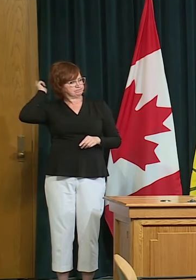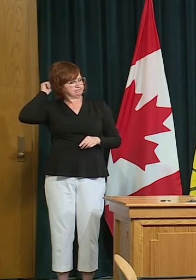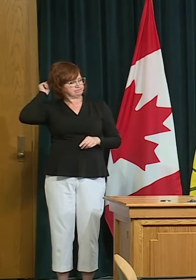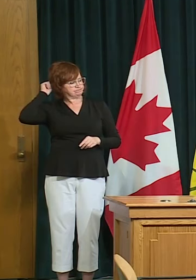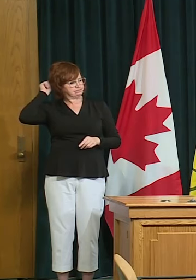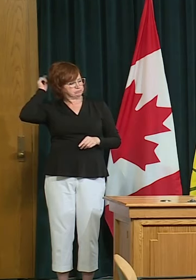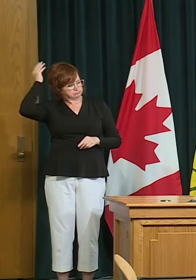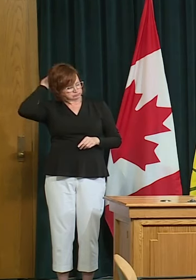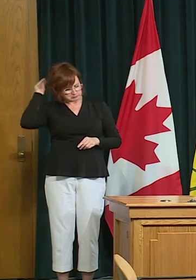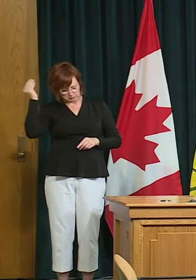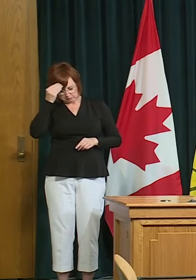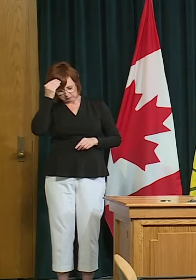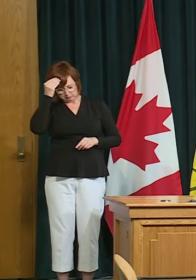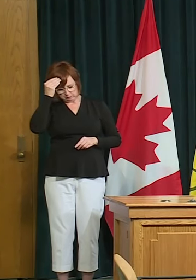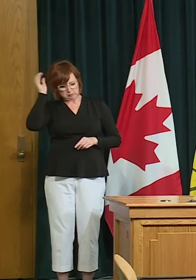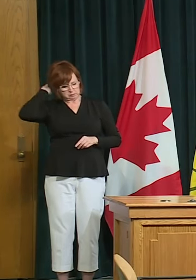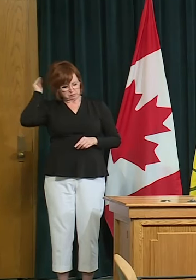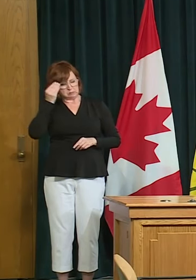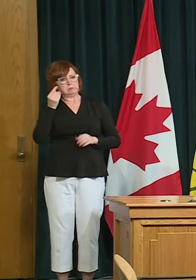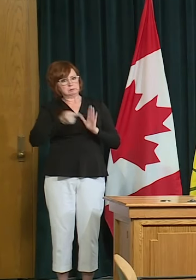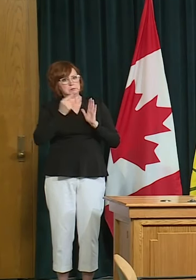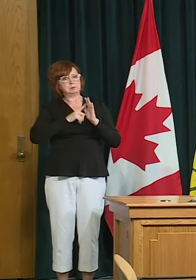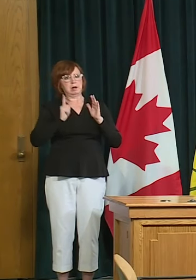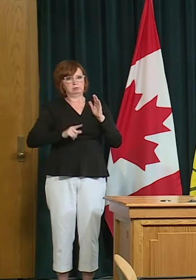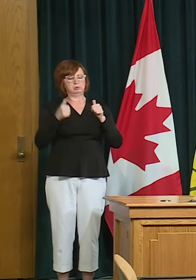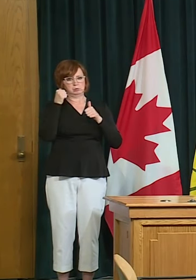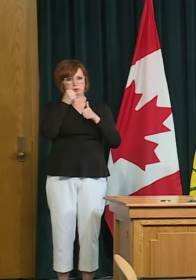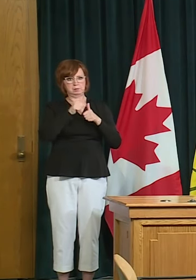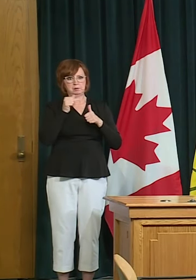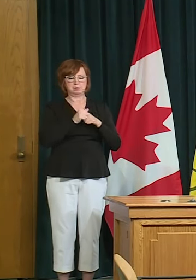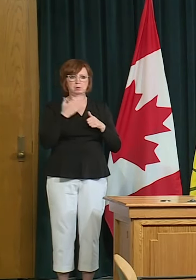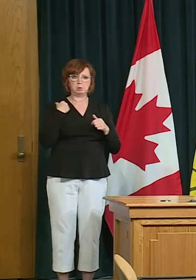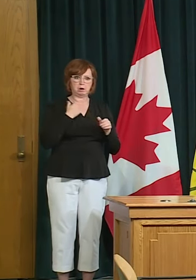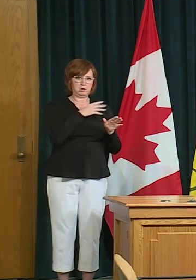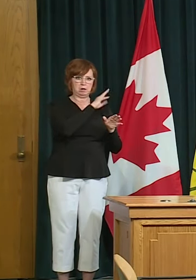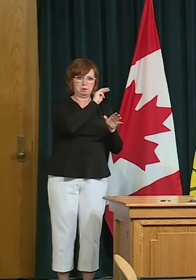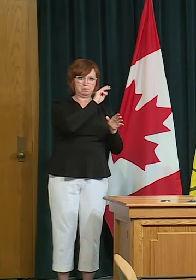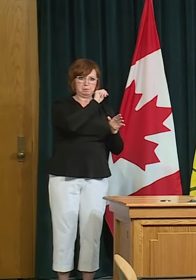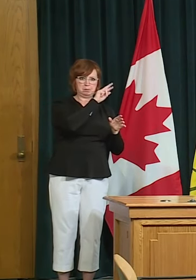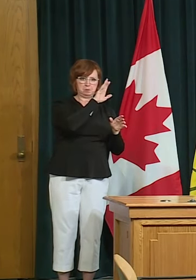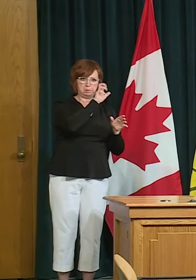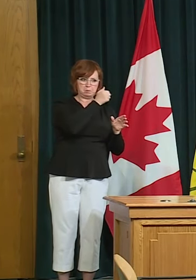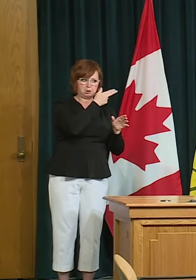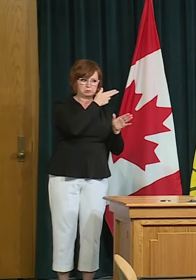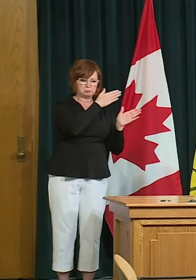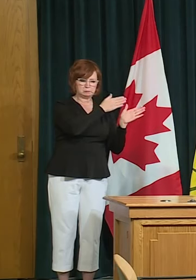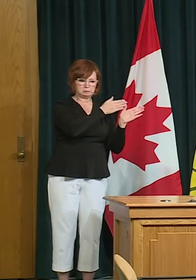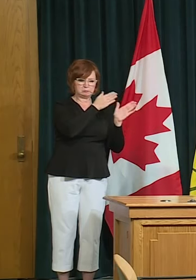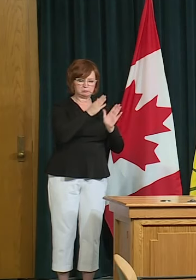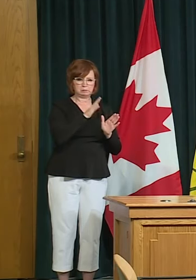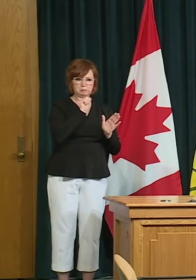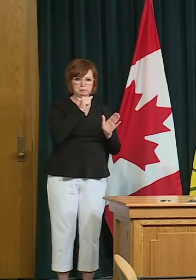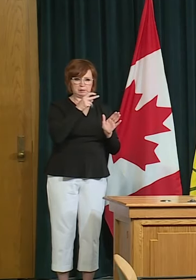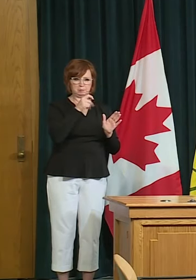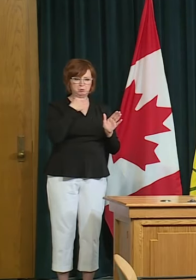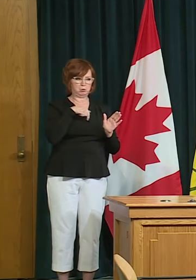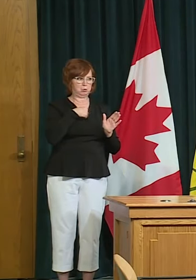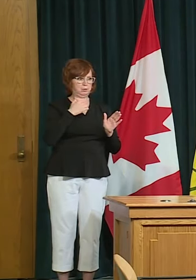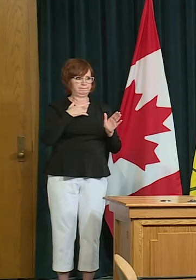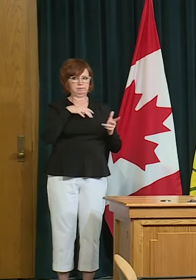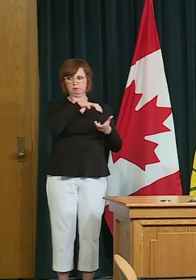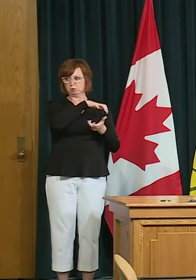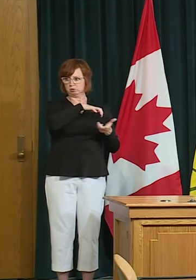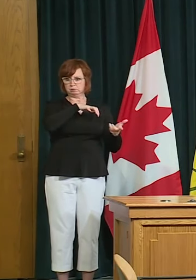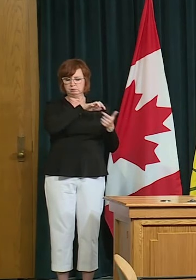place in march april because at that time we had not learned everything we know now but i think summer is the opportunity to really ingrain